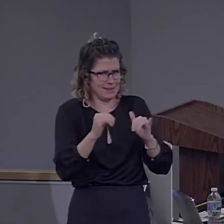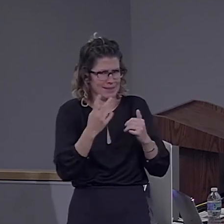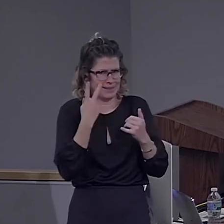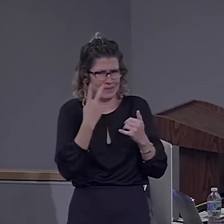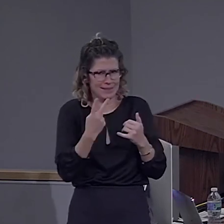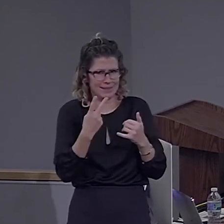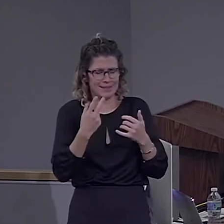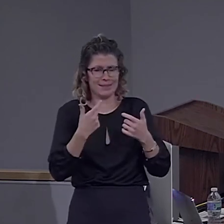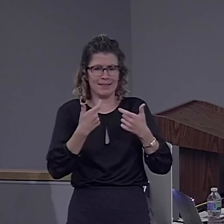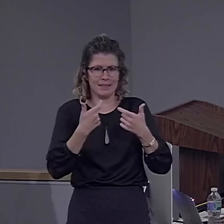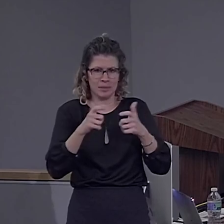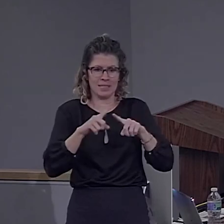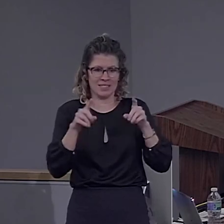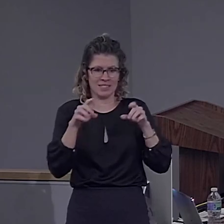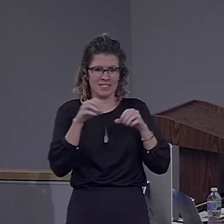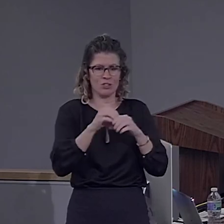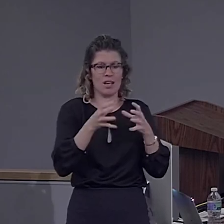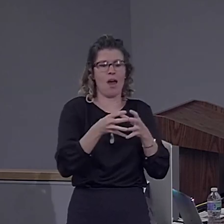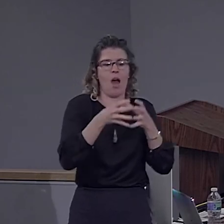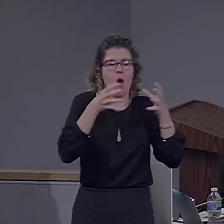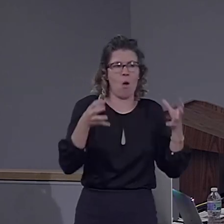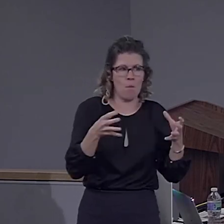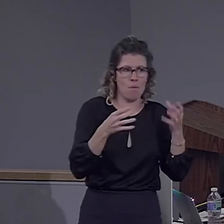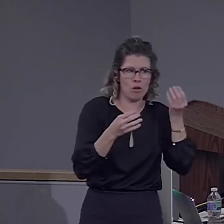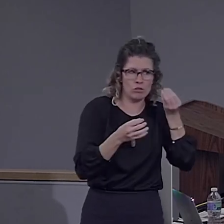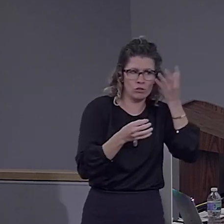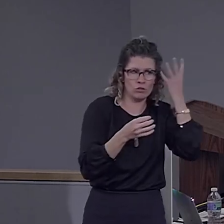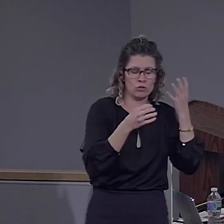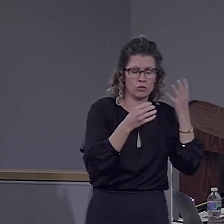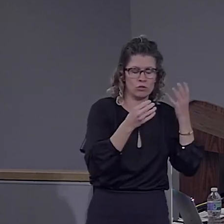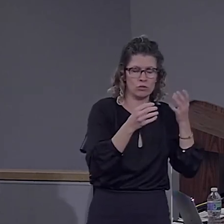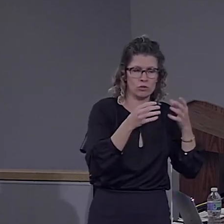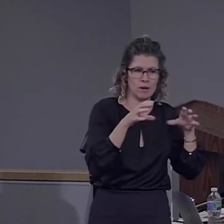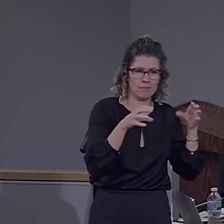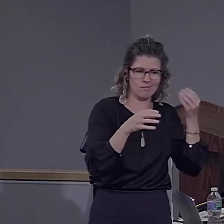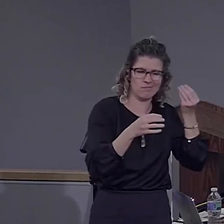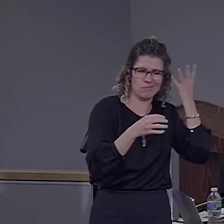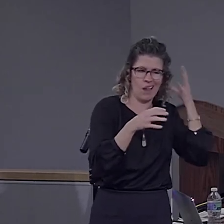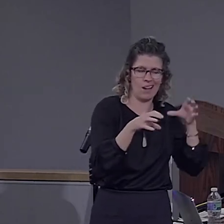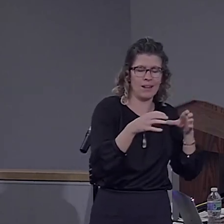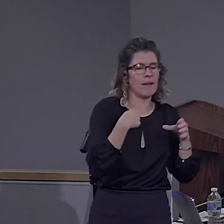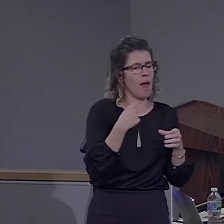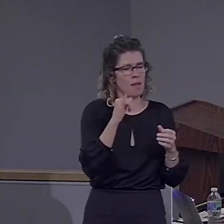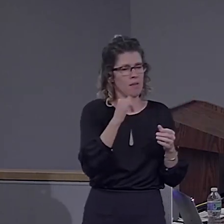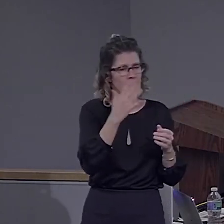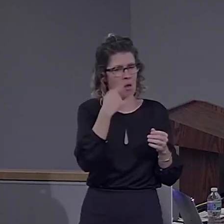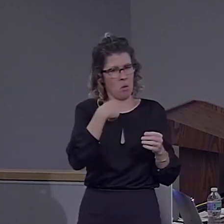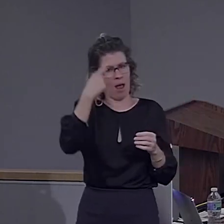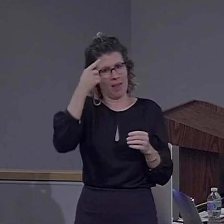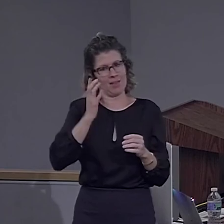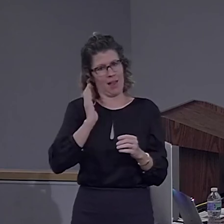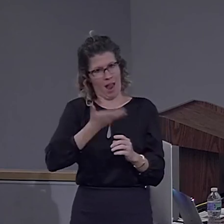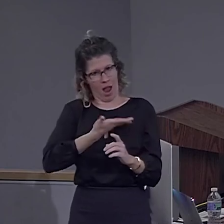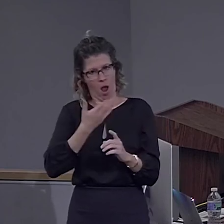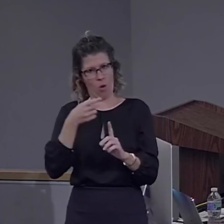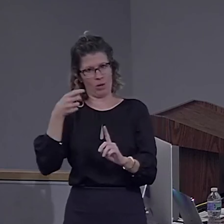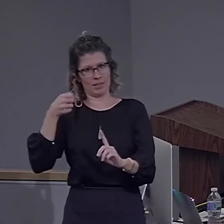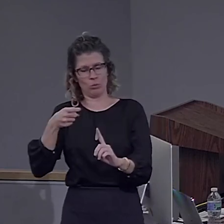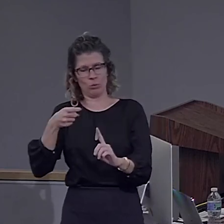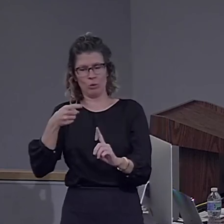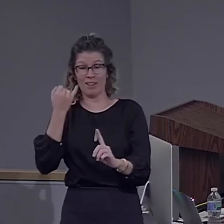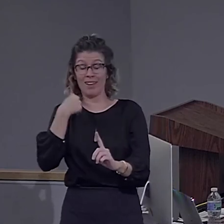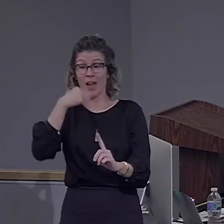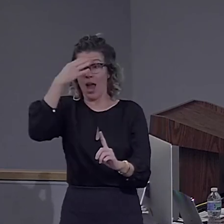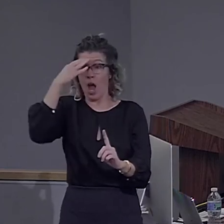difference in amount of activation. I really think it's our stimuli. If I had known in retrospect, I would have used a